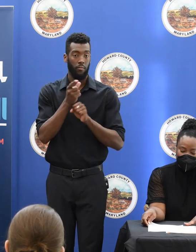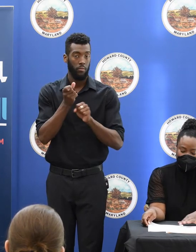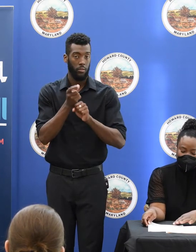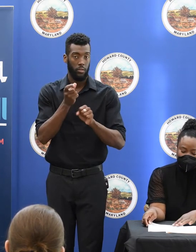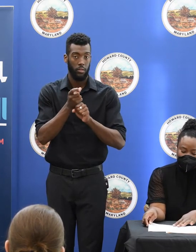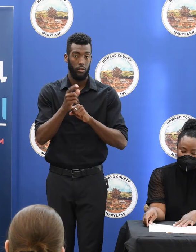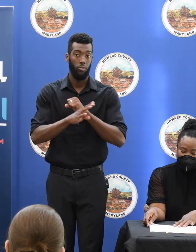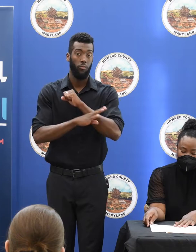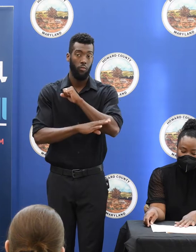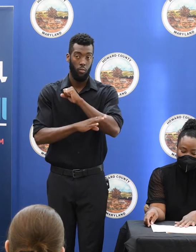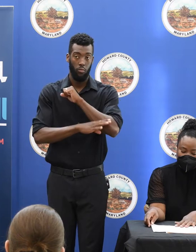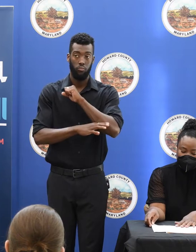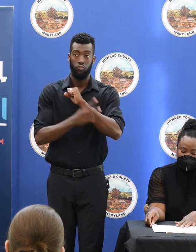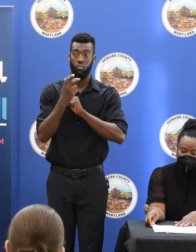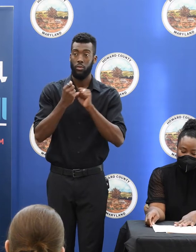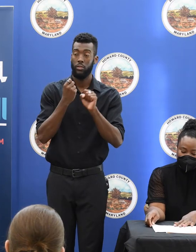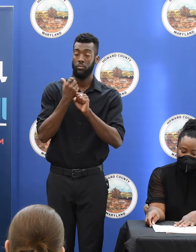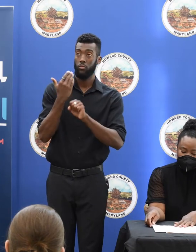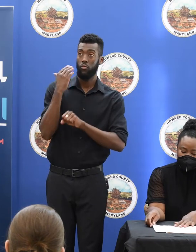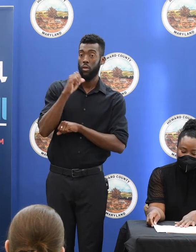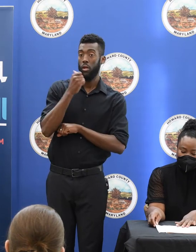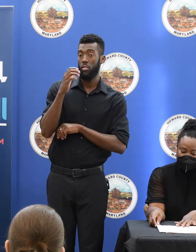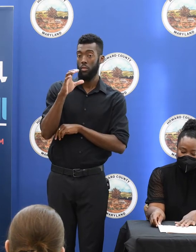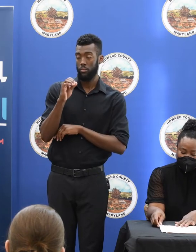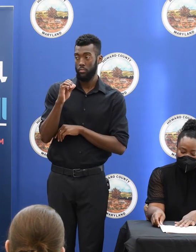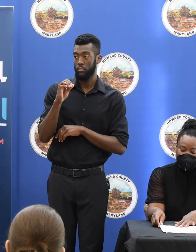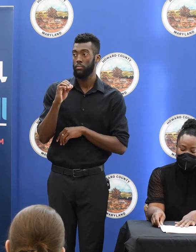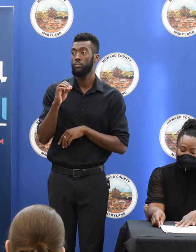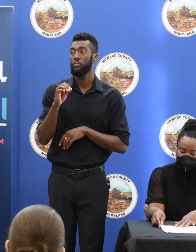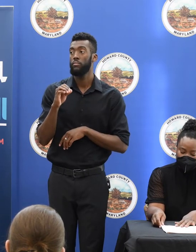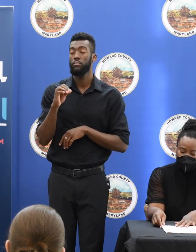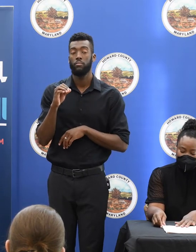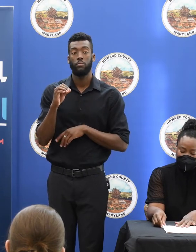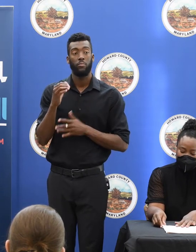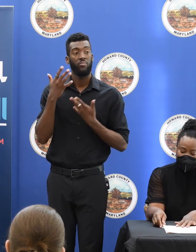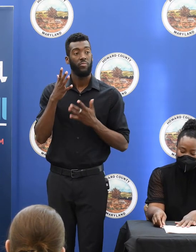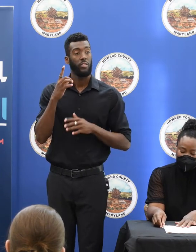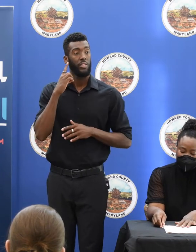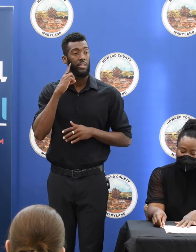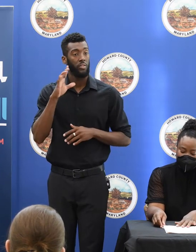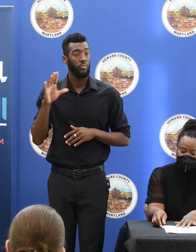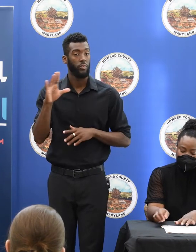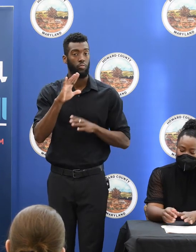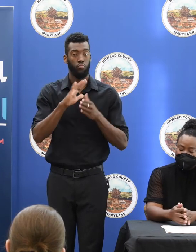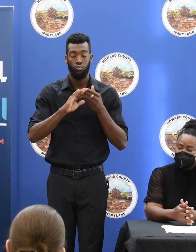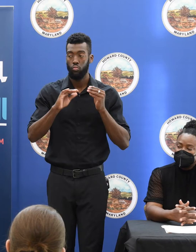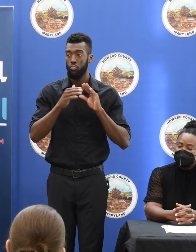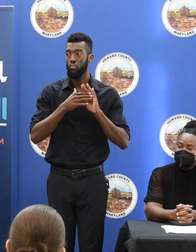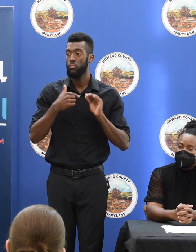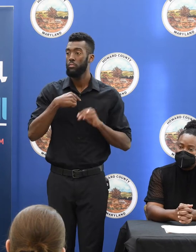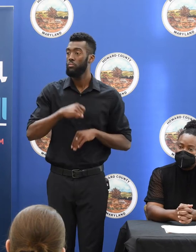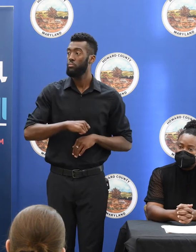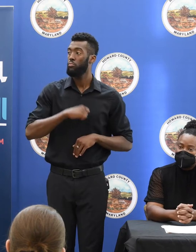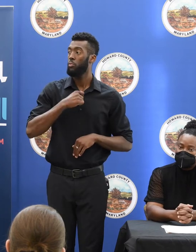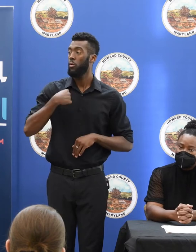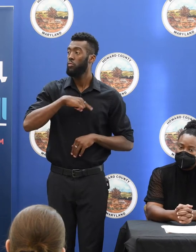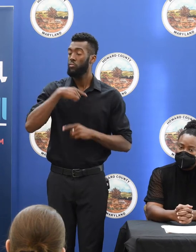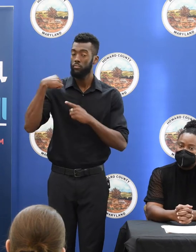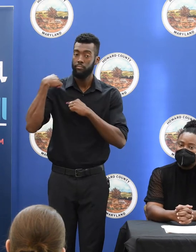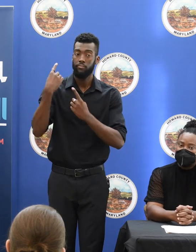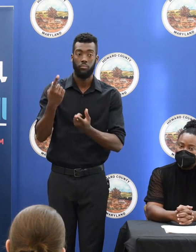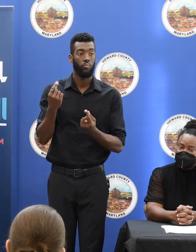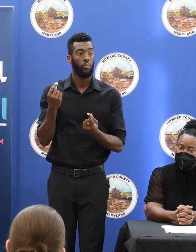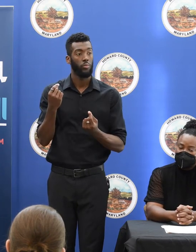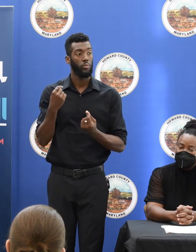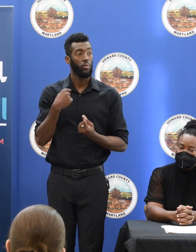three years before in another county. I hear the stories during there, and I'm proud of what we're able to do to help people.